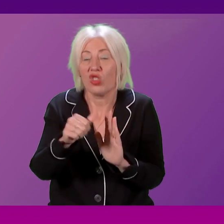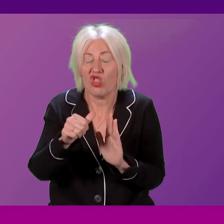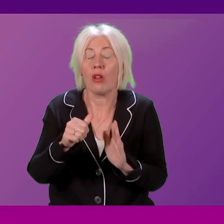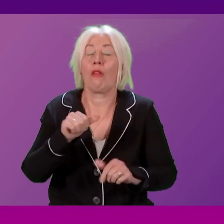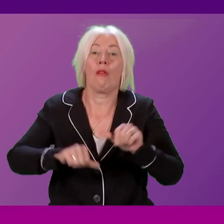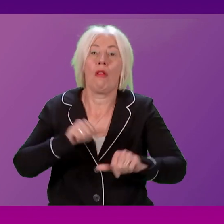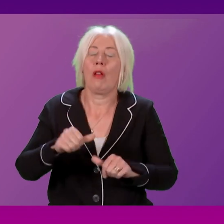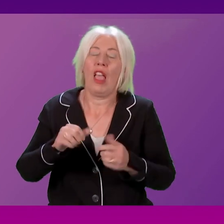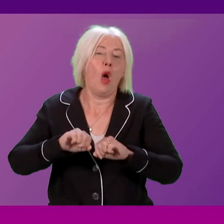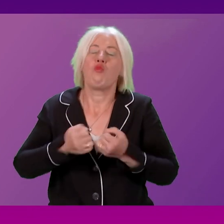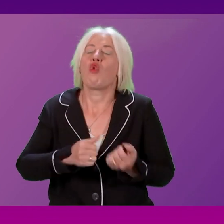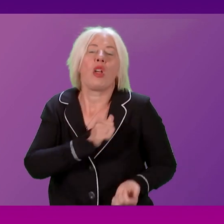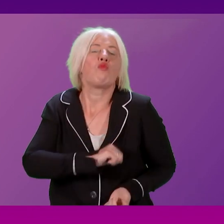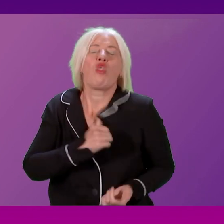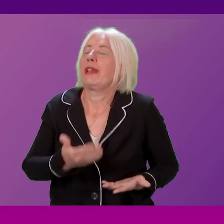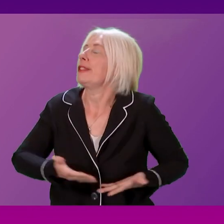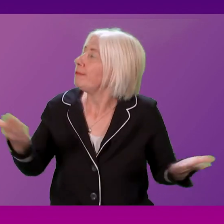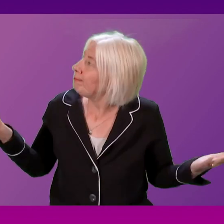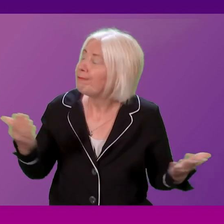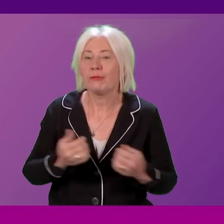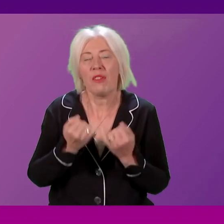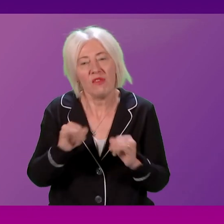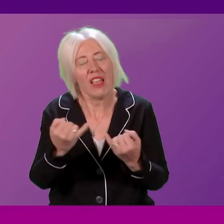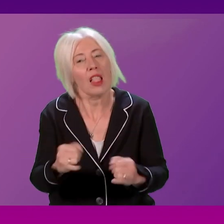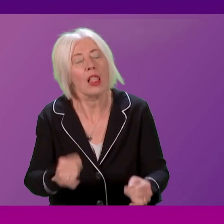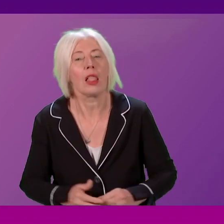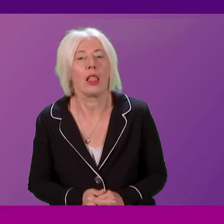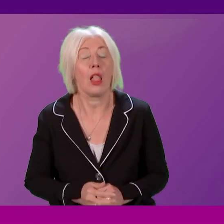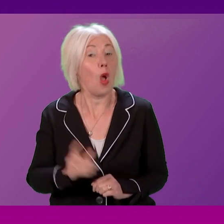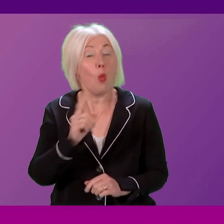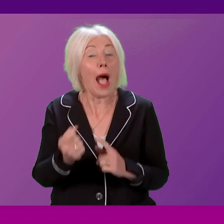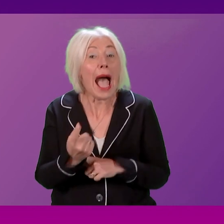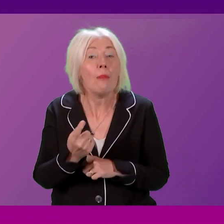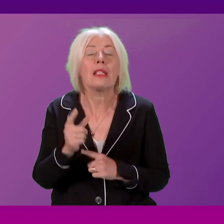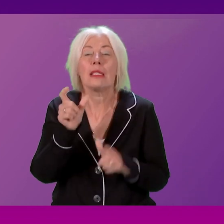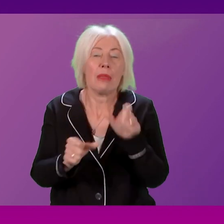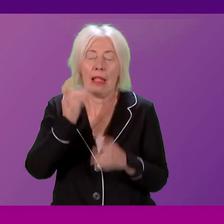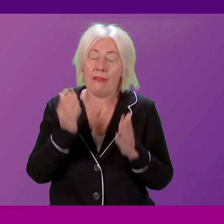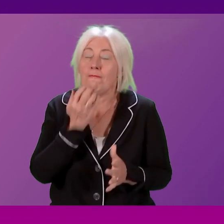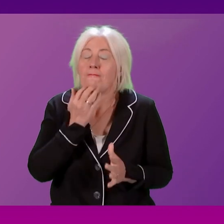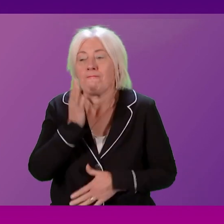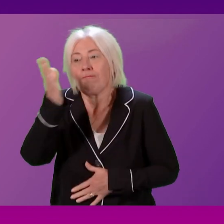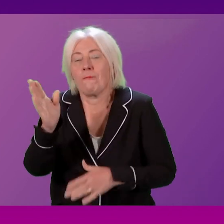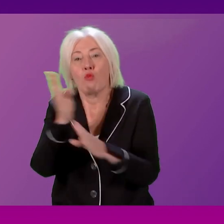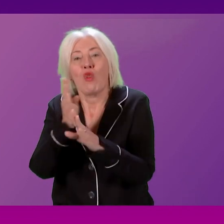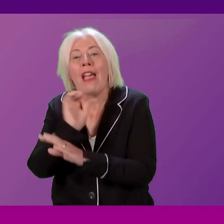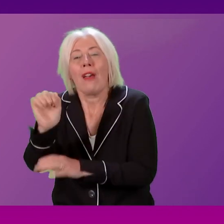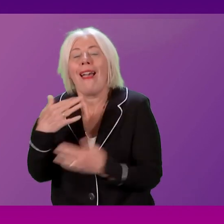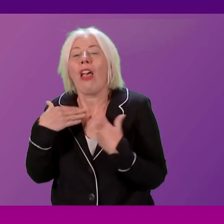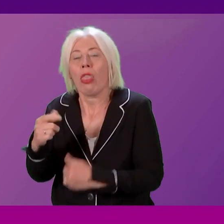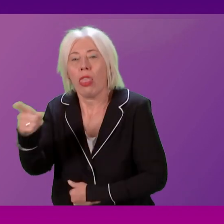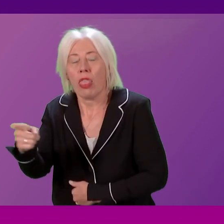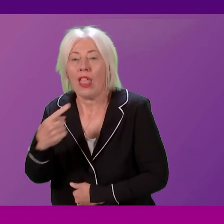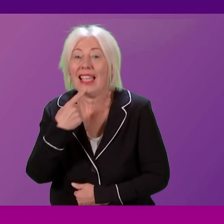from a health secretary that has failed upwards. The result? People turning to private care. Figures out this week show